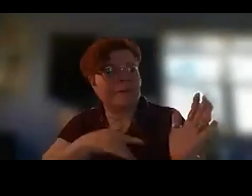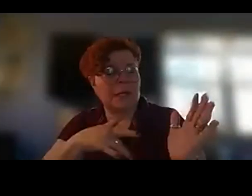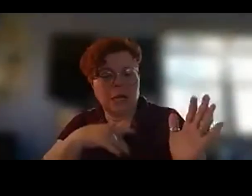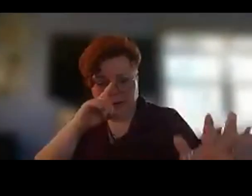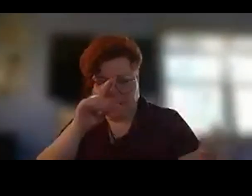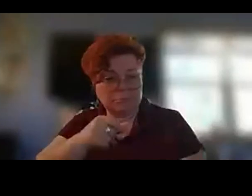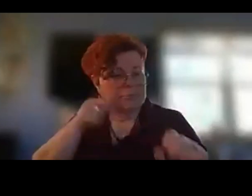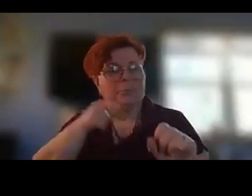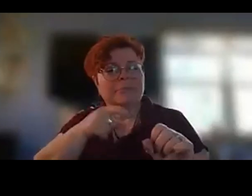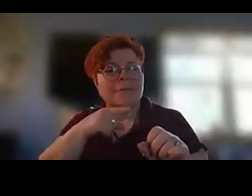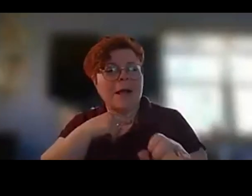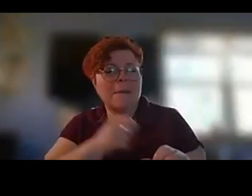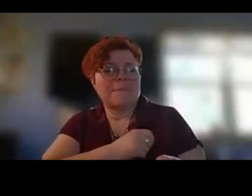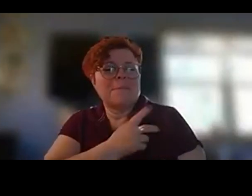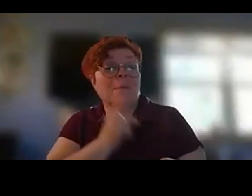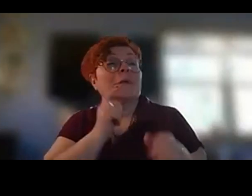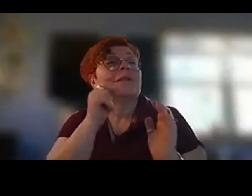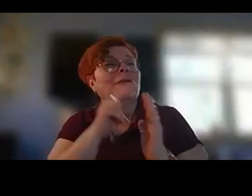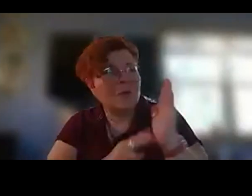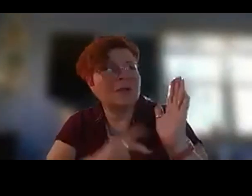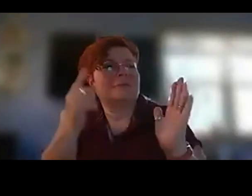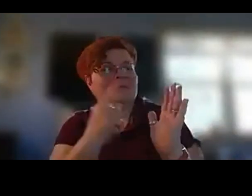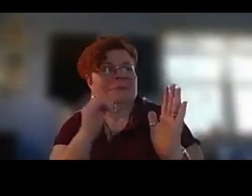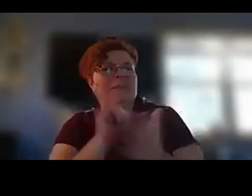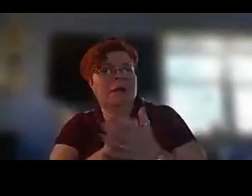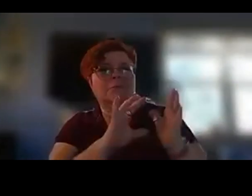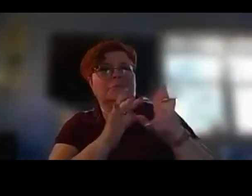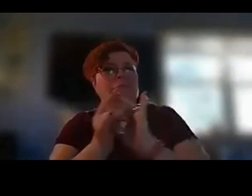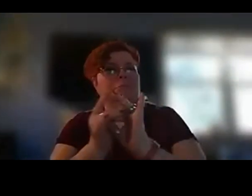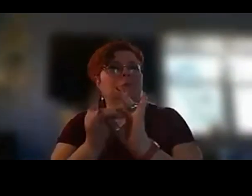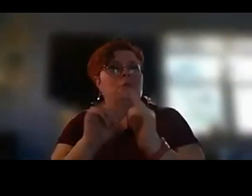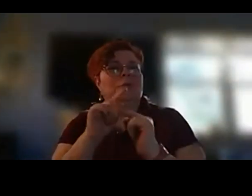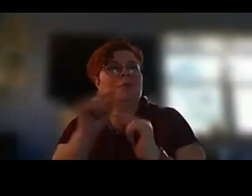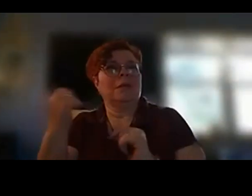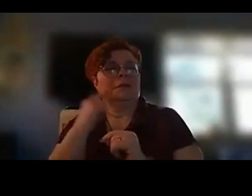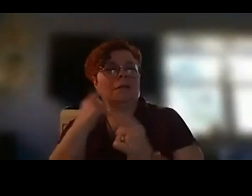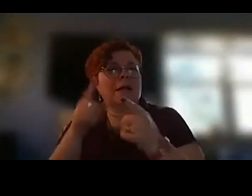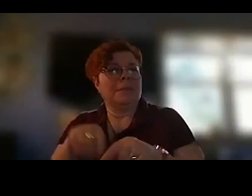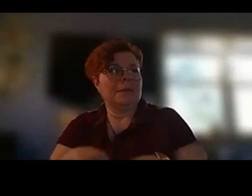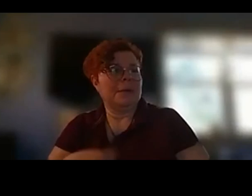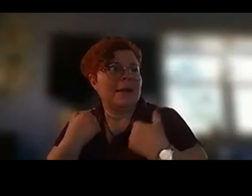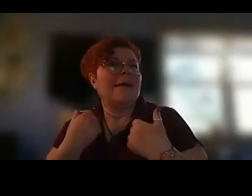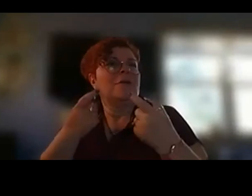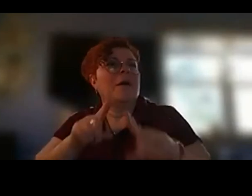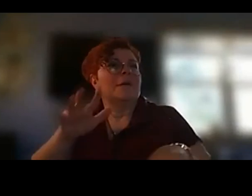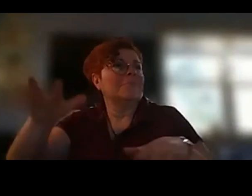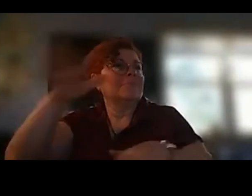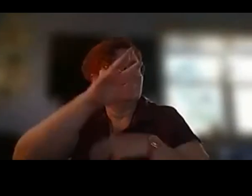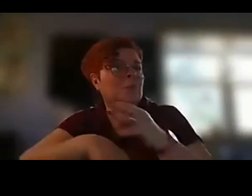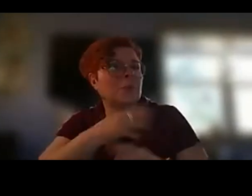because i read something and then that connects with something that's happening in my life or happening out in the world and and sort of one